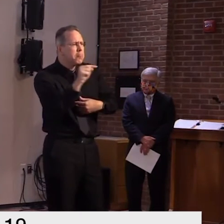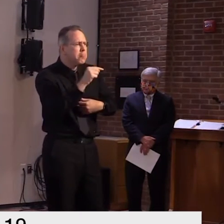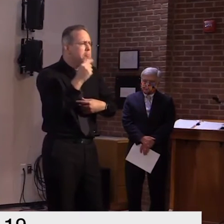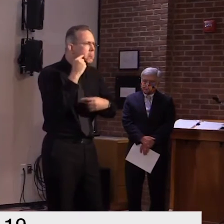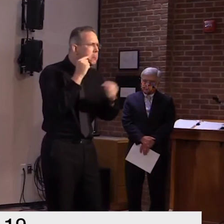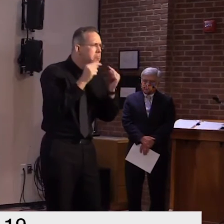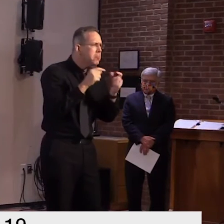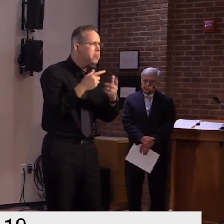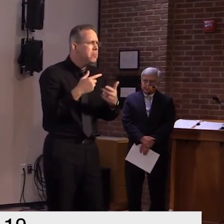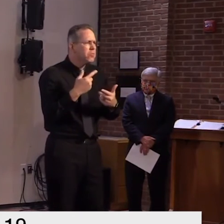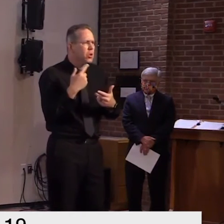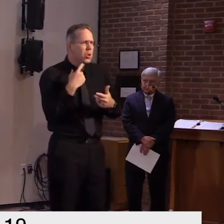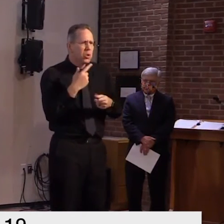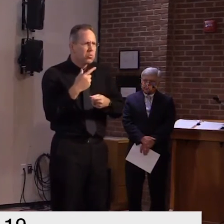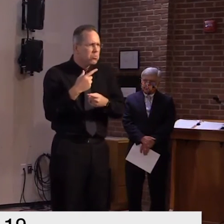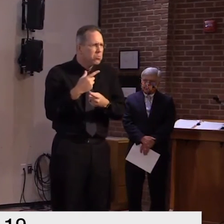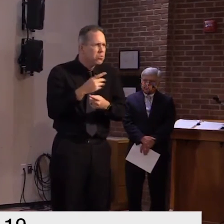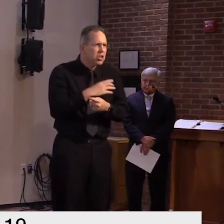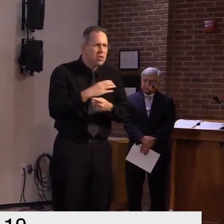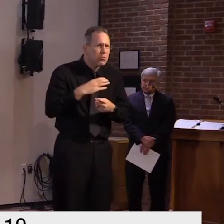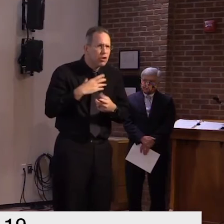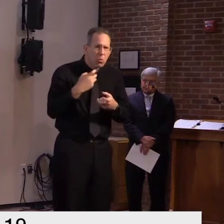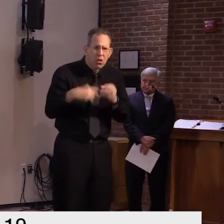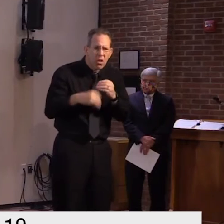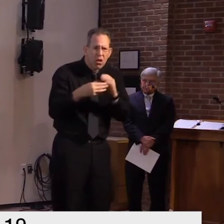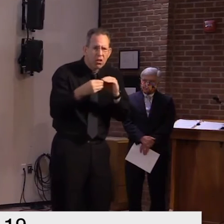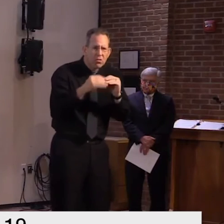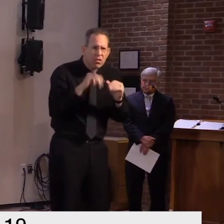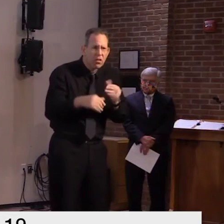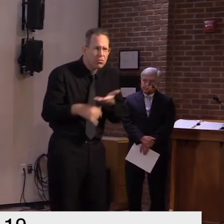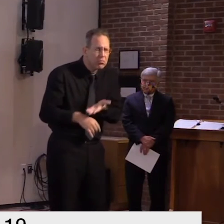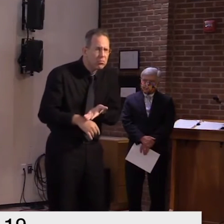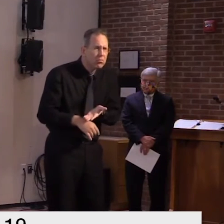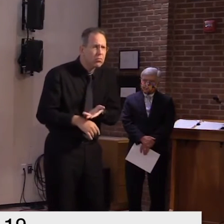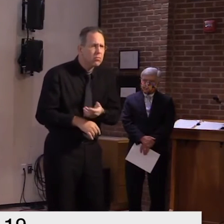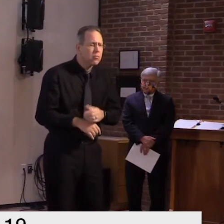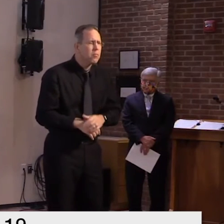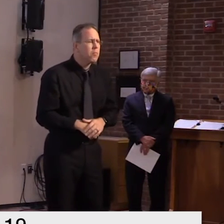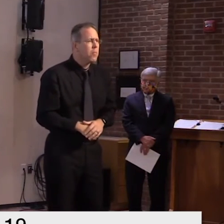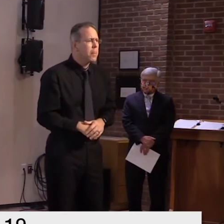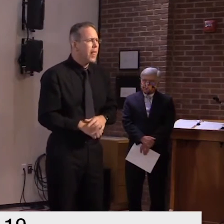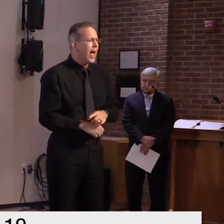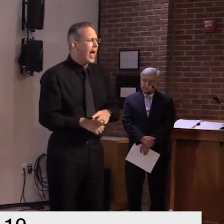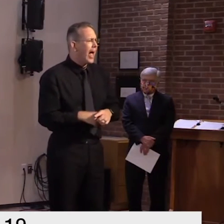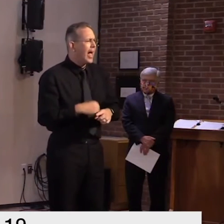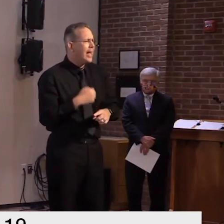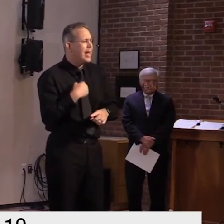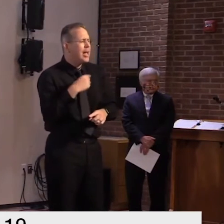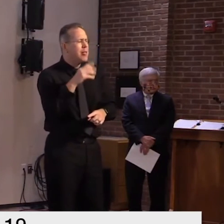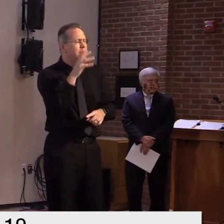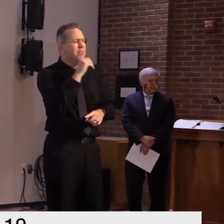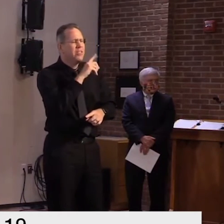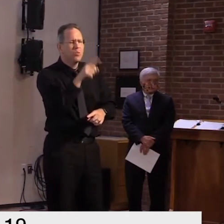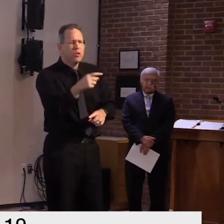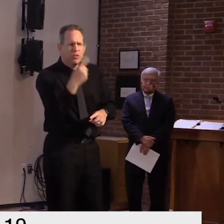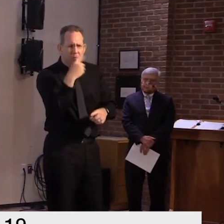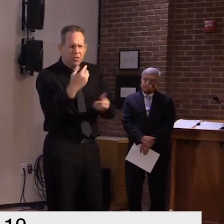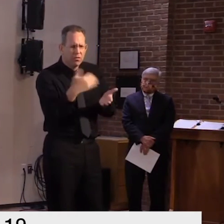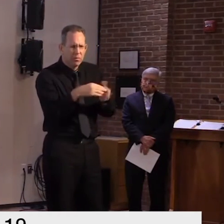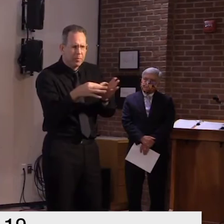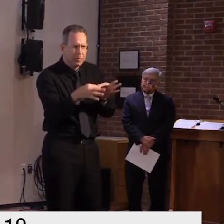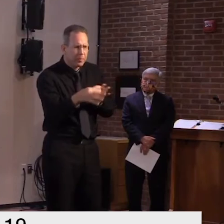line but i couldn't hear the entire question it was just about uh in terms of new york it's seen uh 25,000